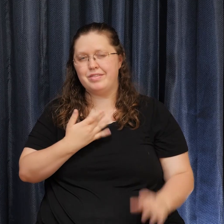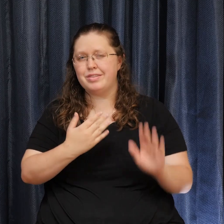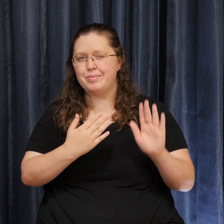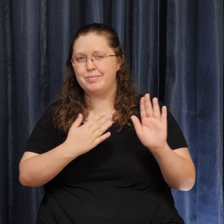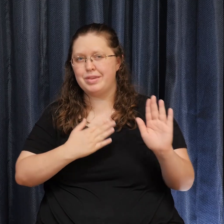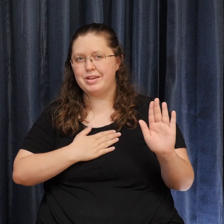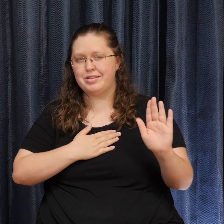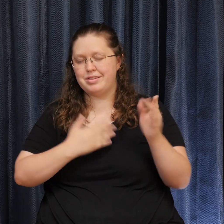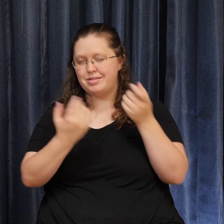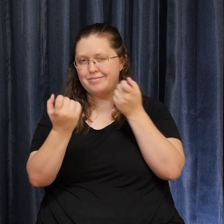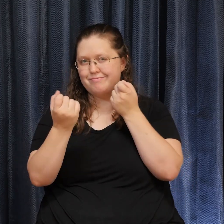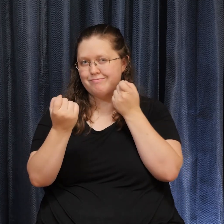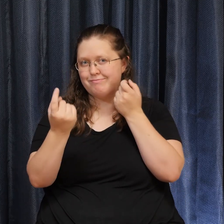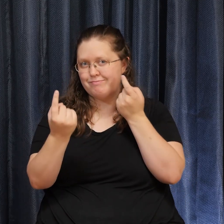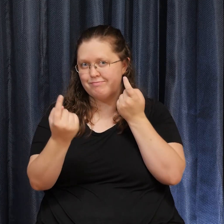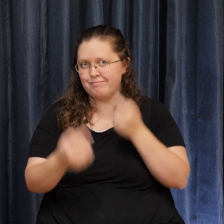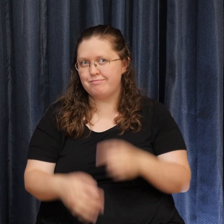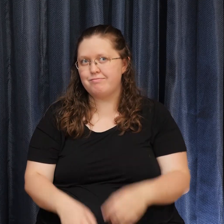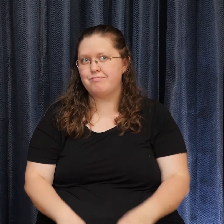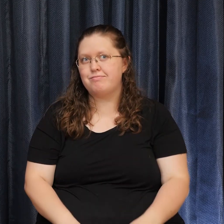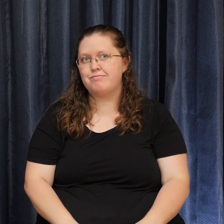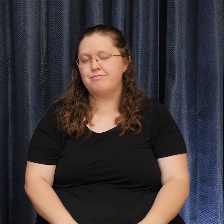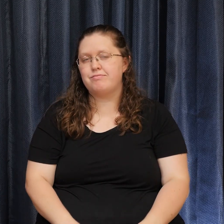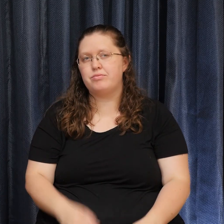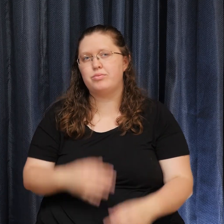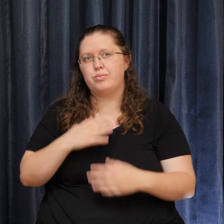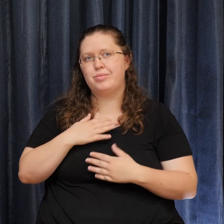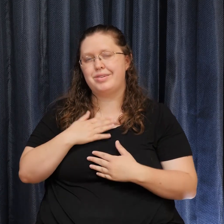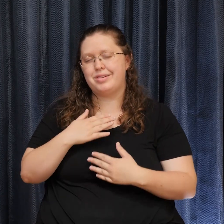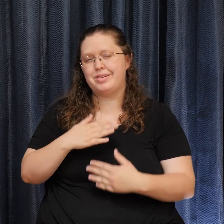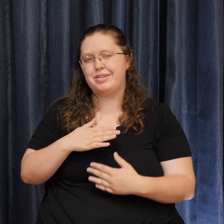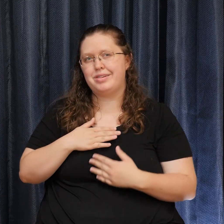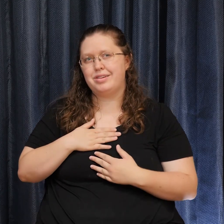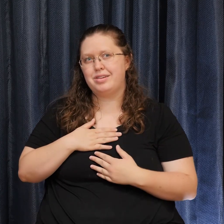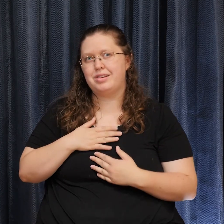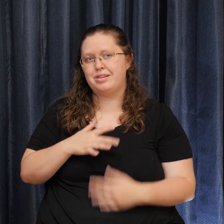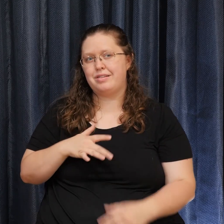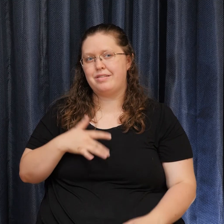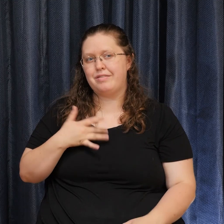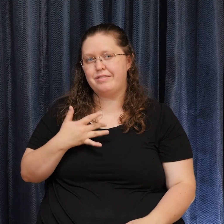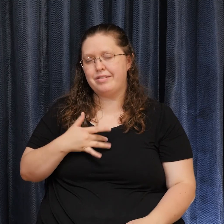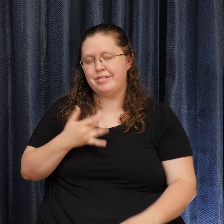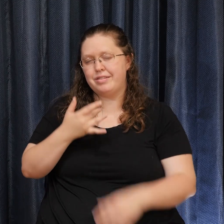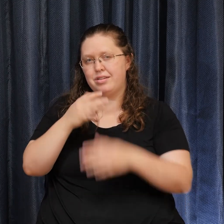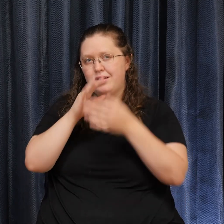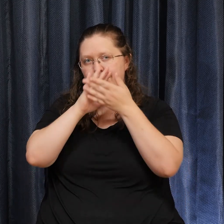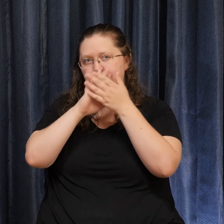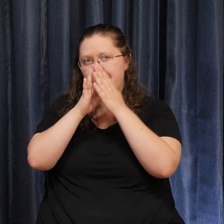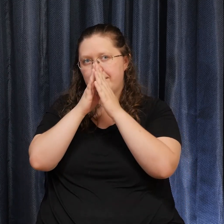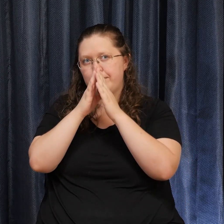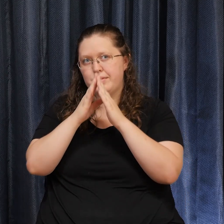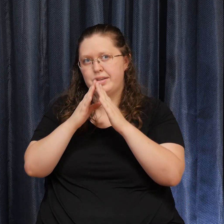breathing in peace, exhaling love.